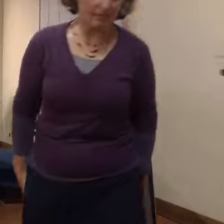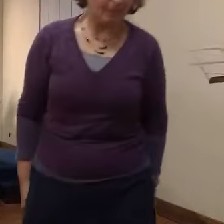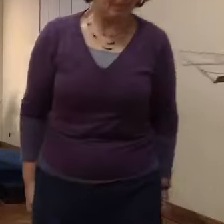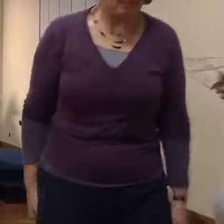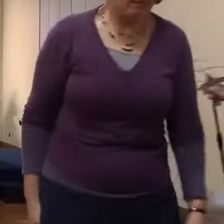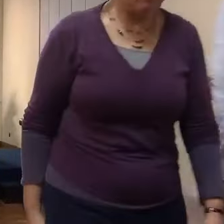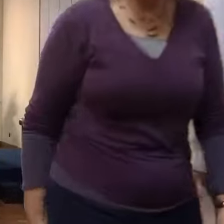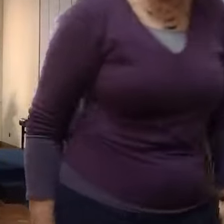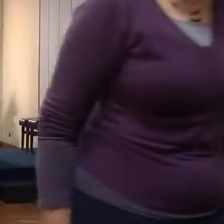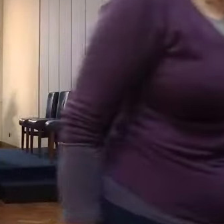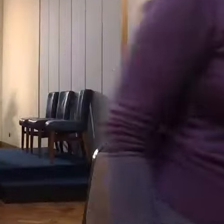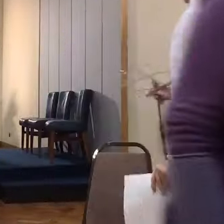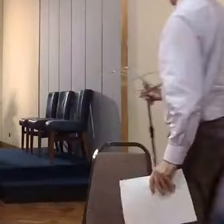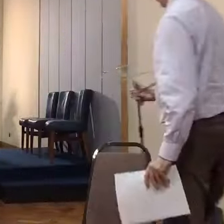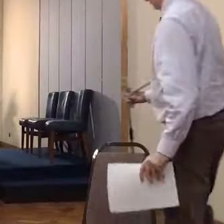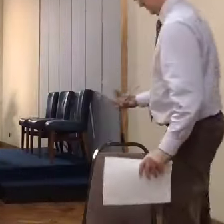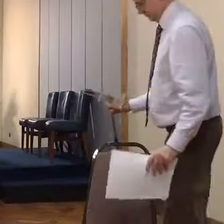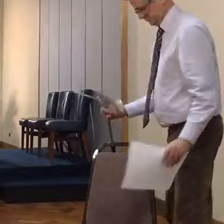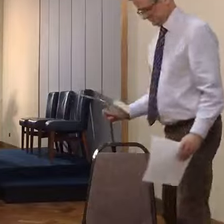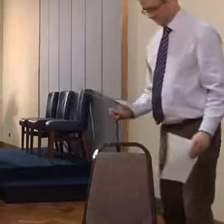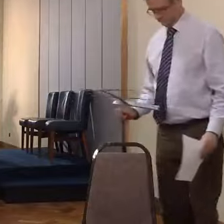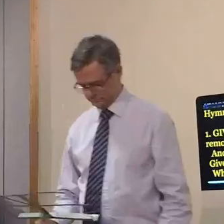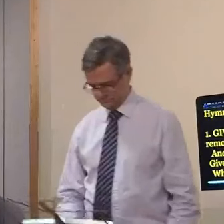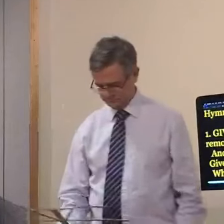Hymn number Hymn number 462. Hymn Therel.